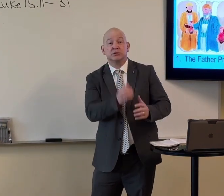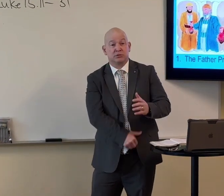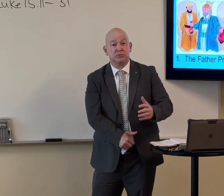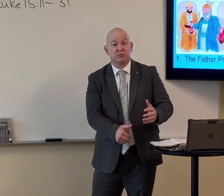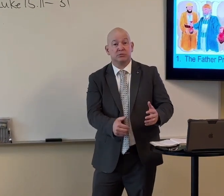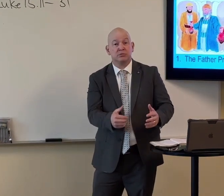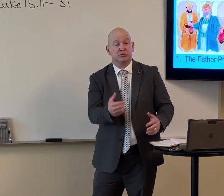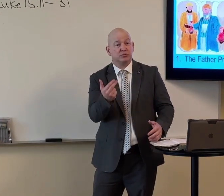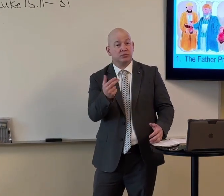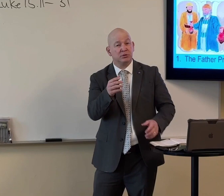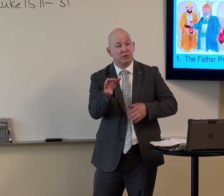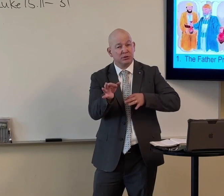In Hebrews chapter,